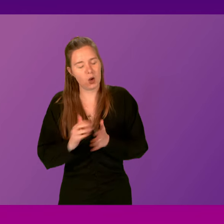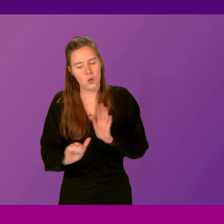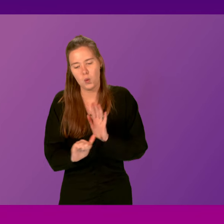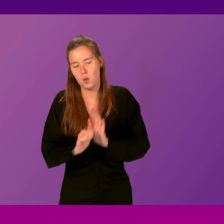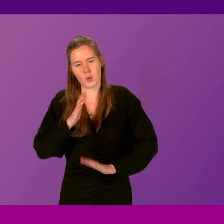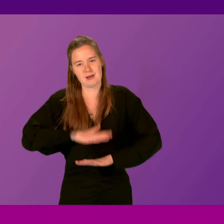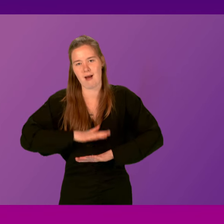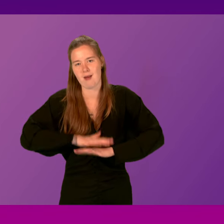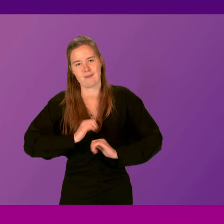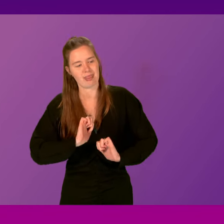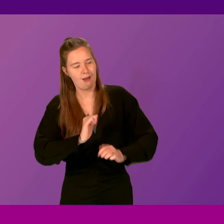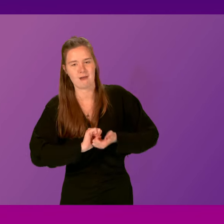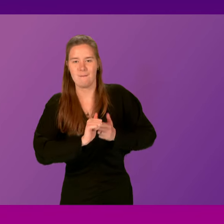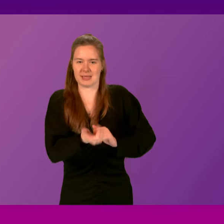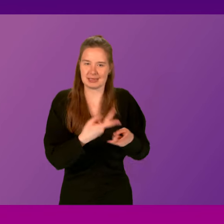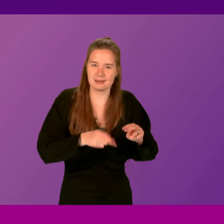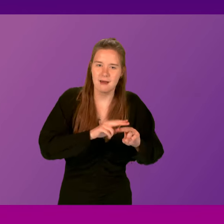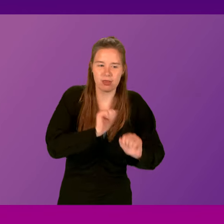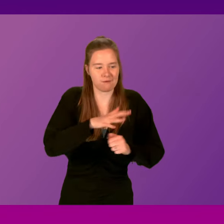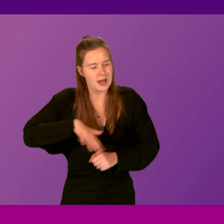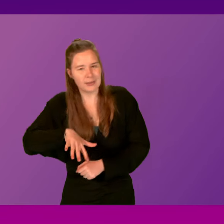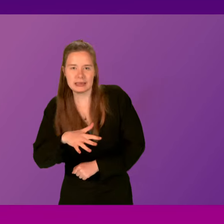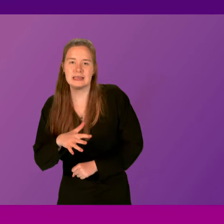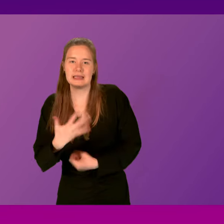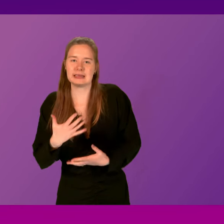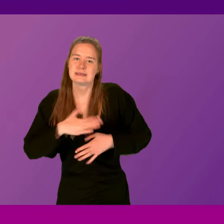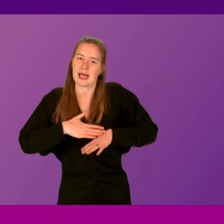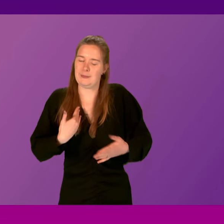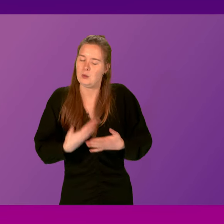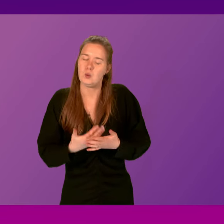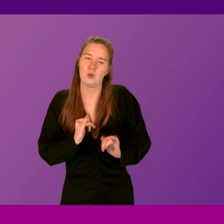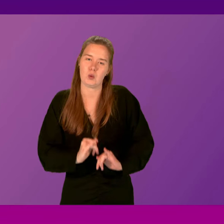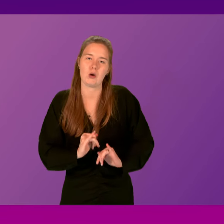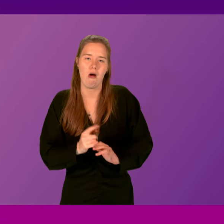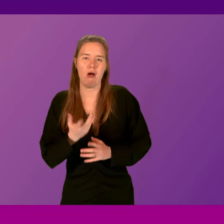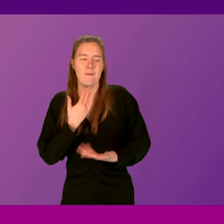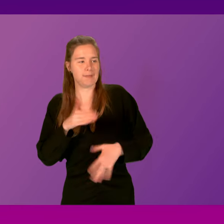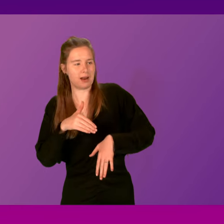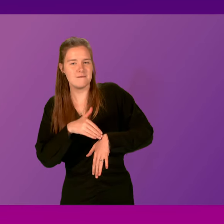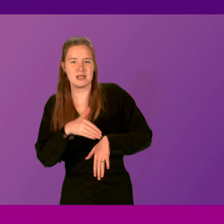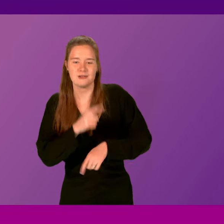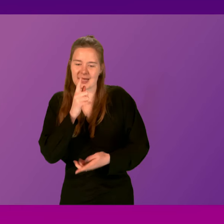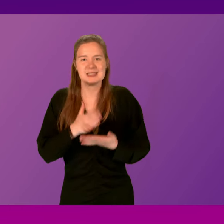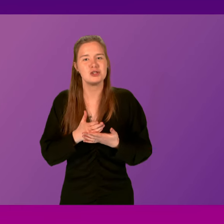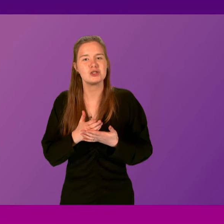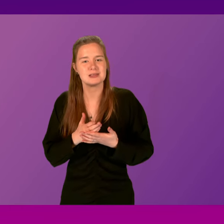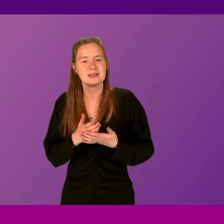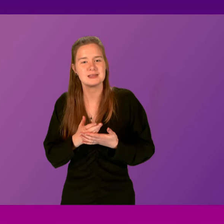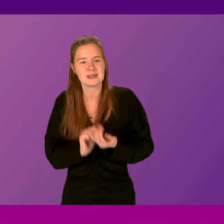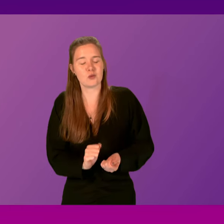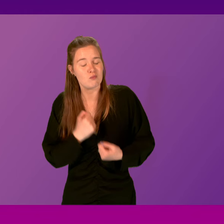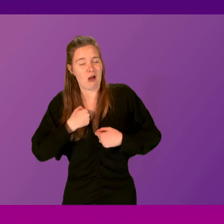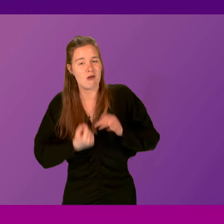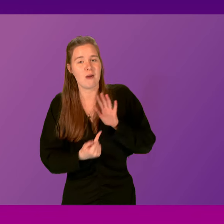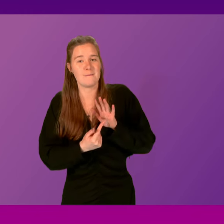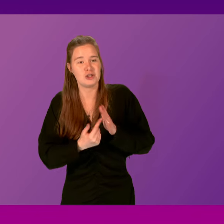time for the company staff, their families, particularly at this time of year, the people affected by the decisions are our immediate